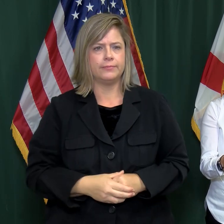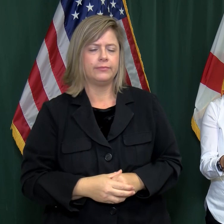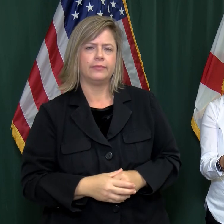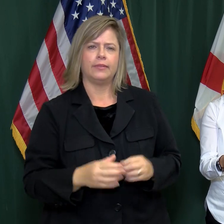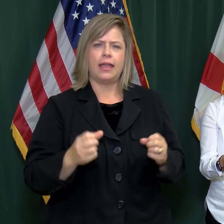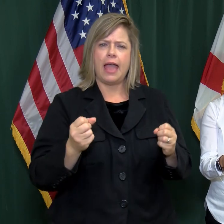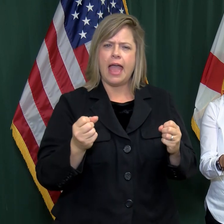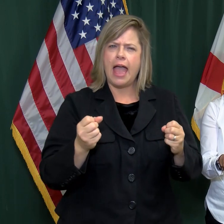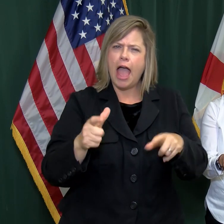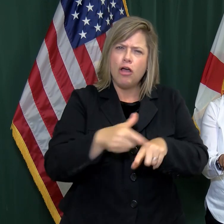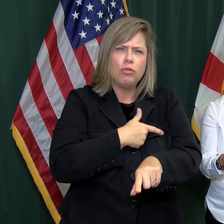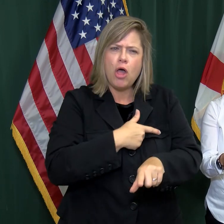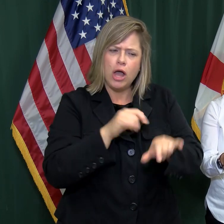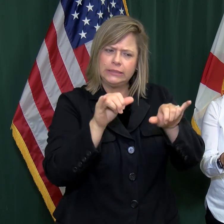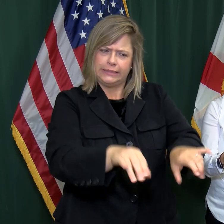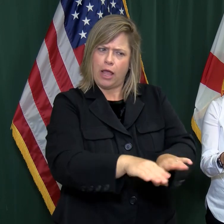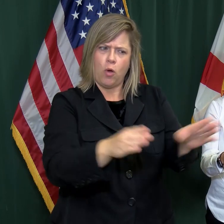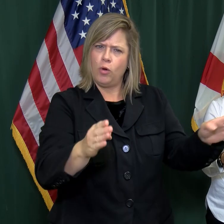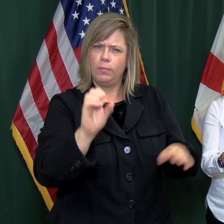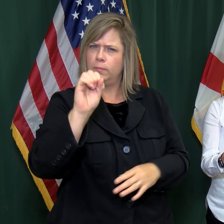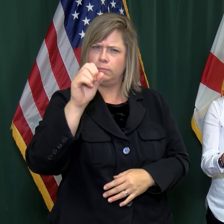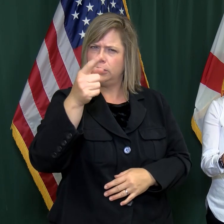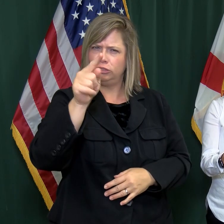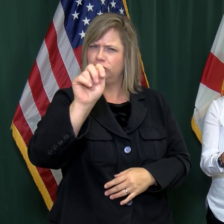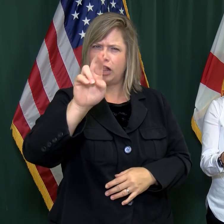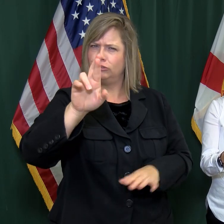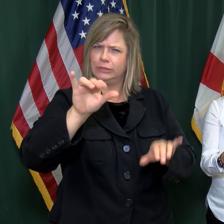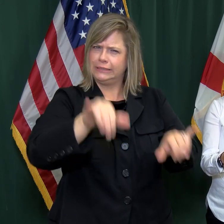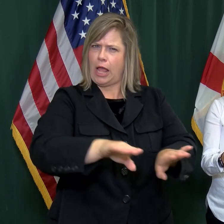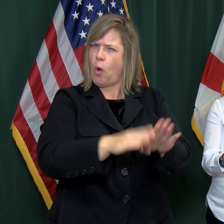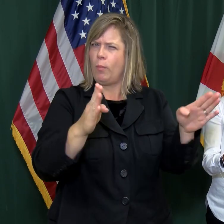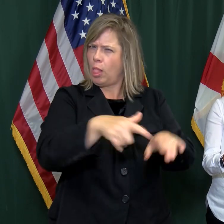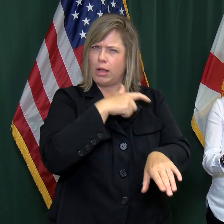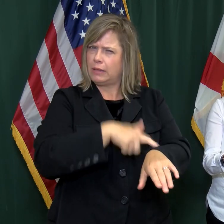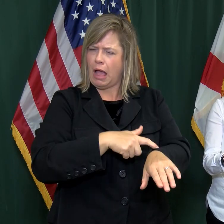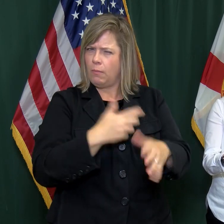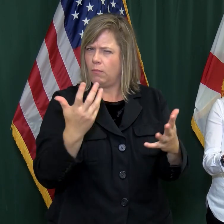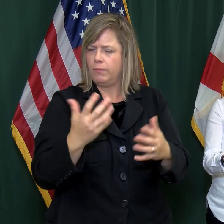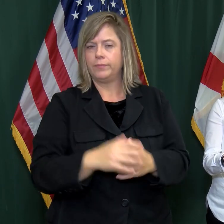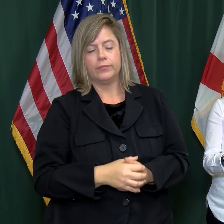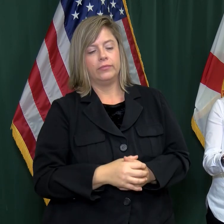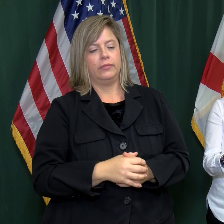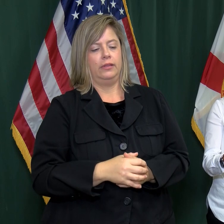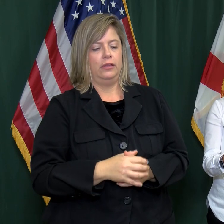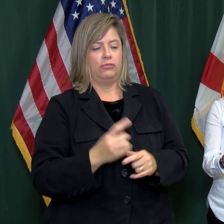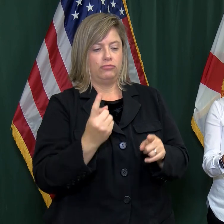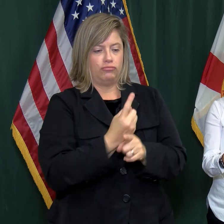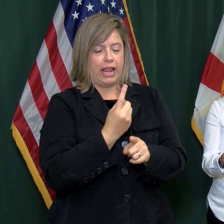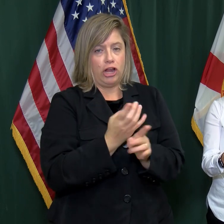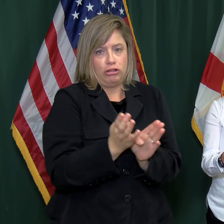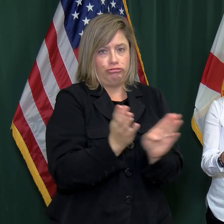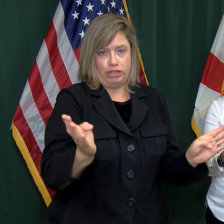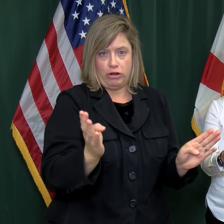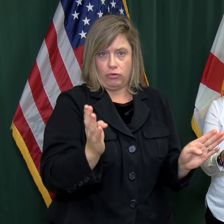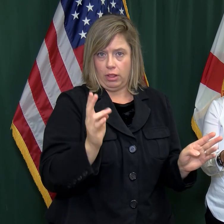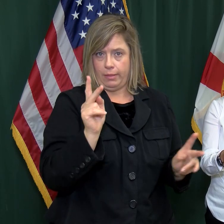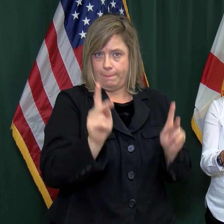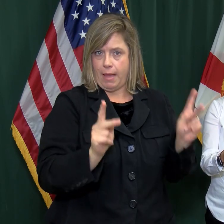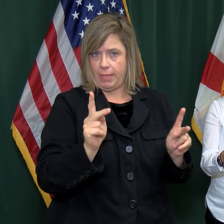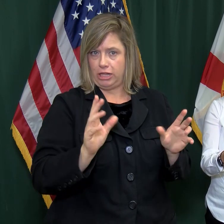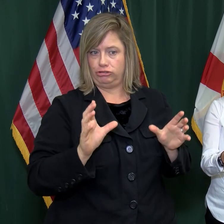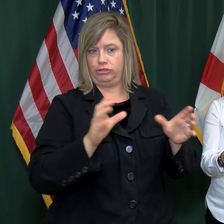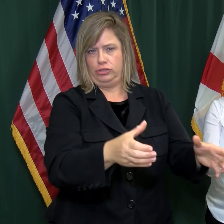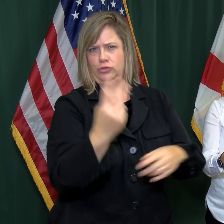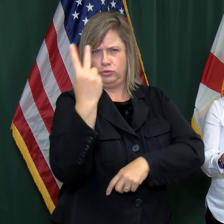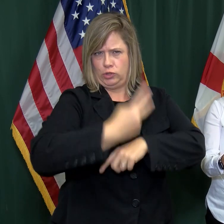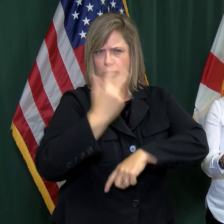general population shelters stay open? Our general population shelters typically remain open for 2 to